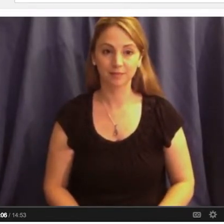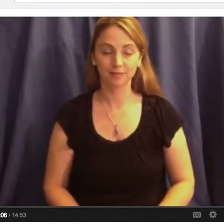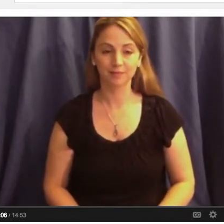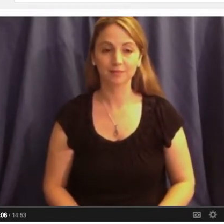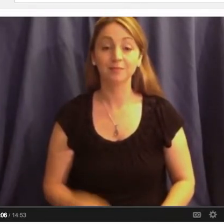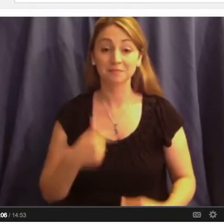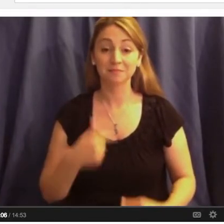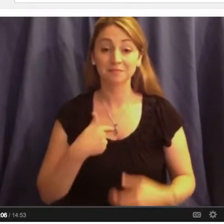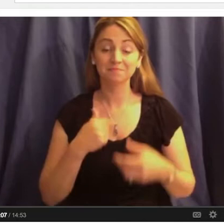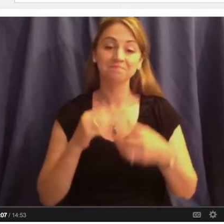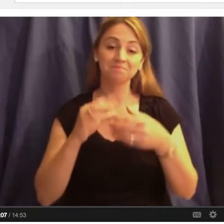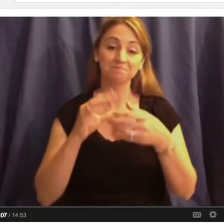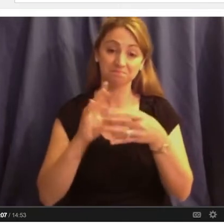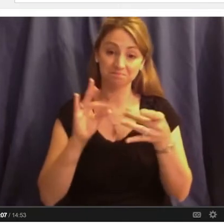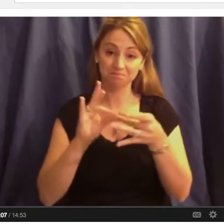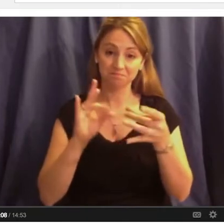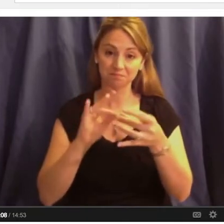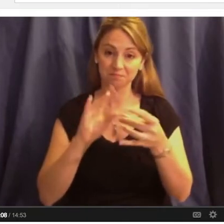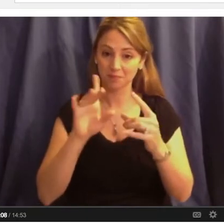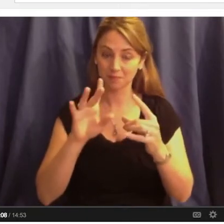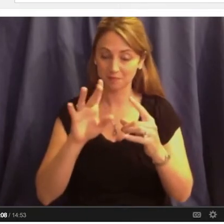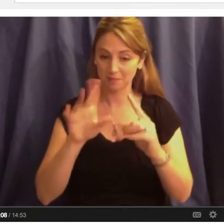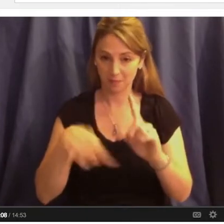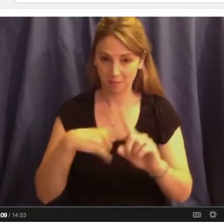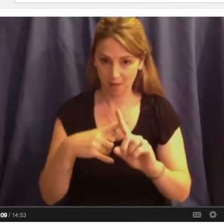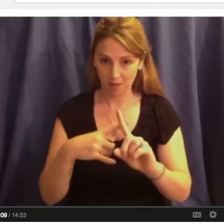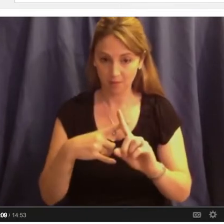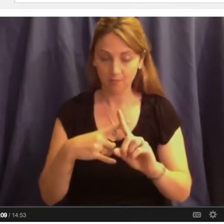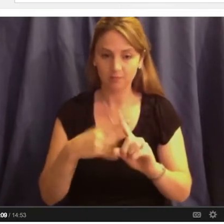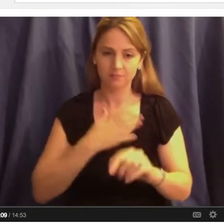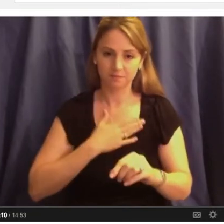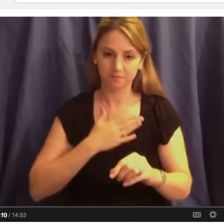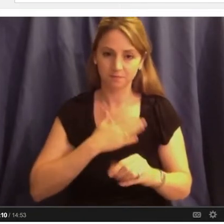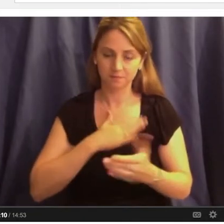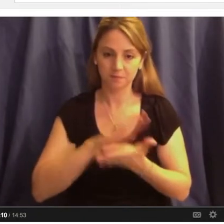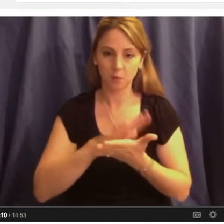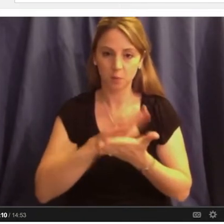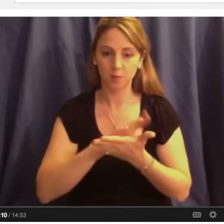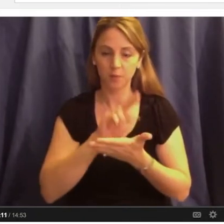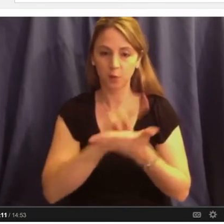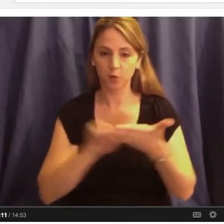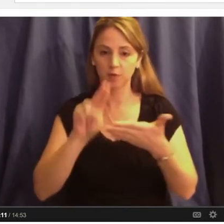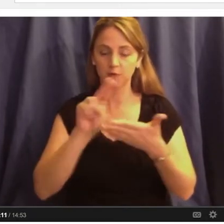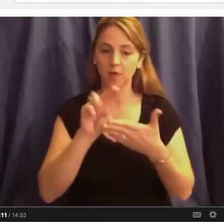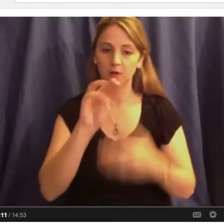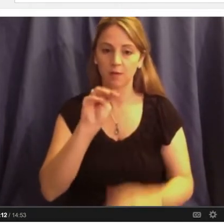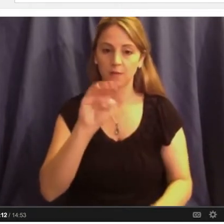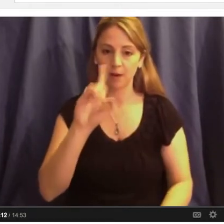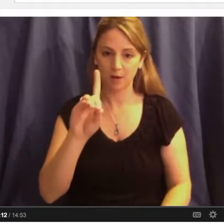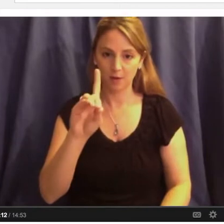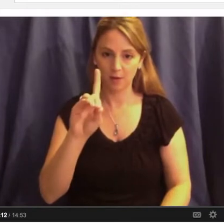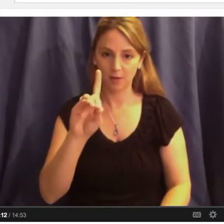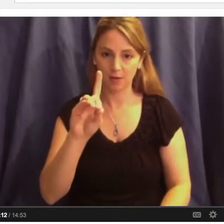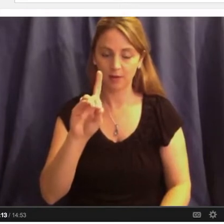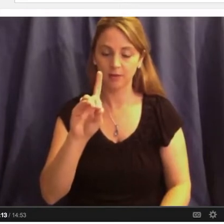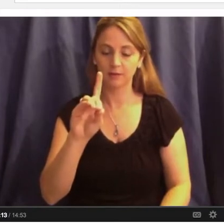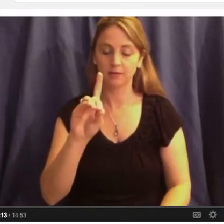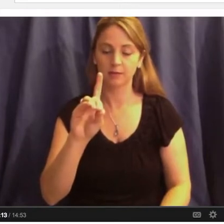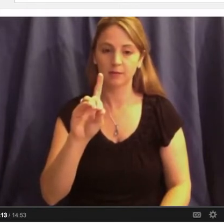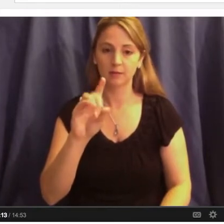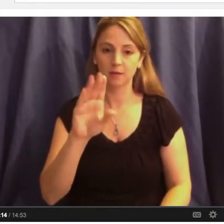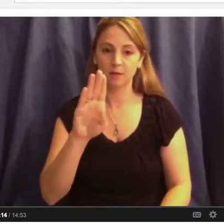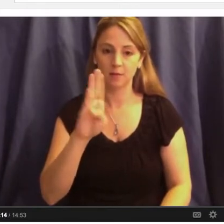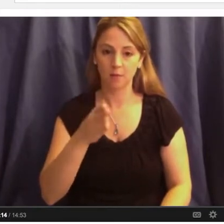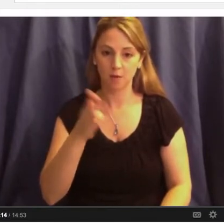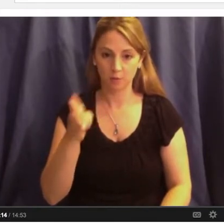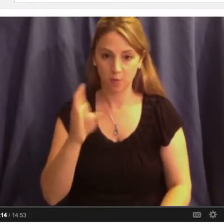So I'll be talking about the success of my campus, the University of Maryland, Baltimore County, UMBC, in